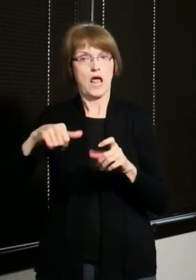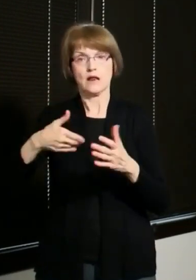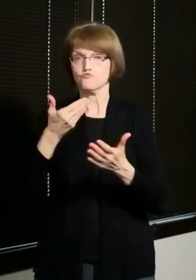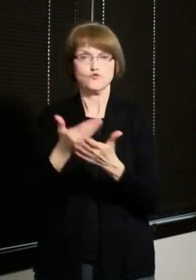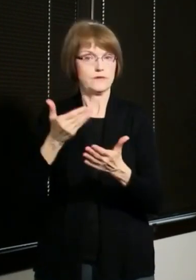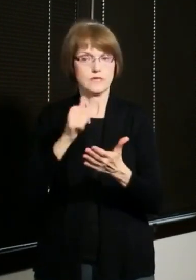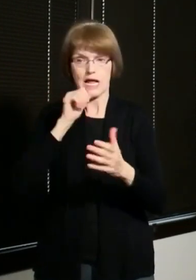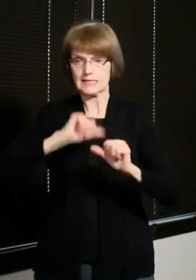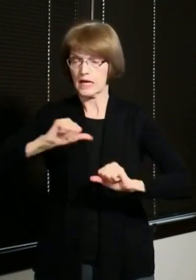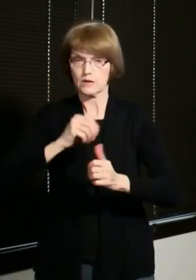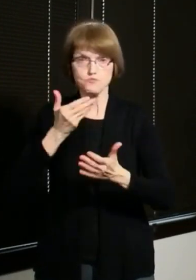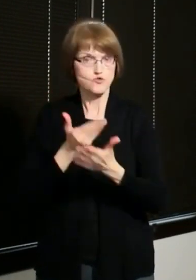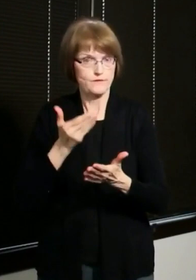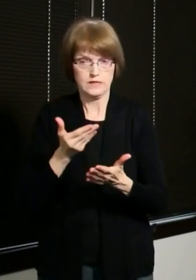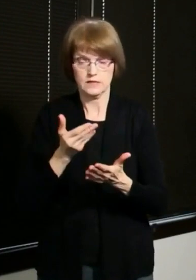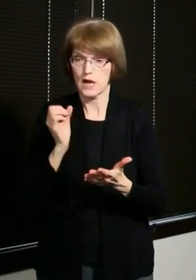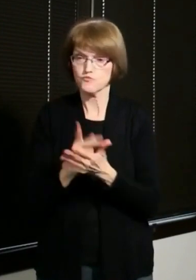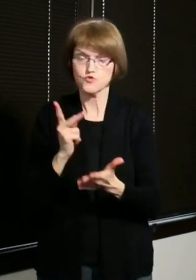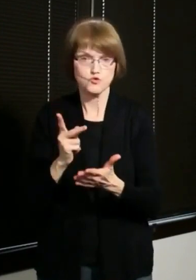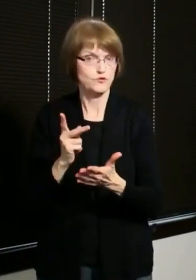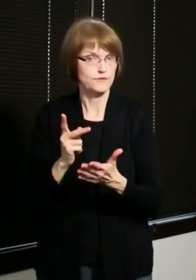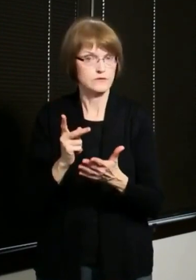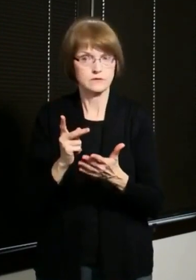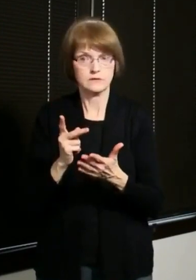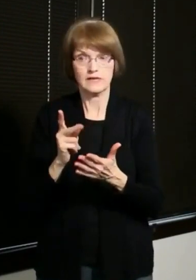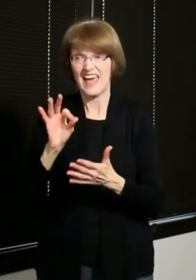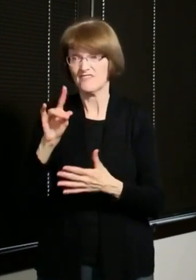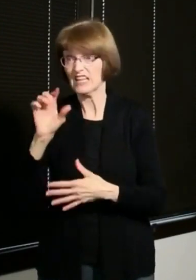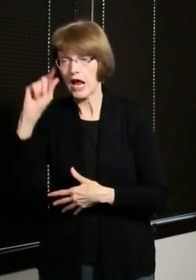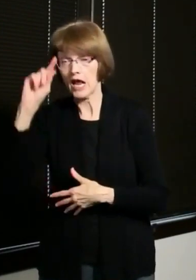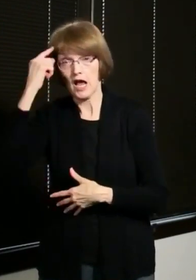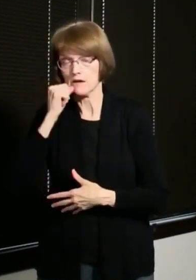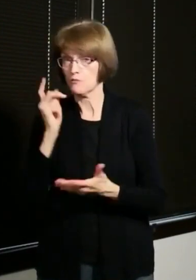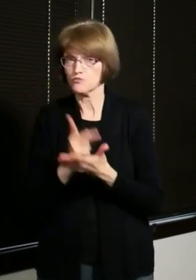validated nor approved by the FDA.